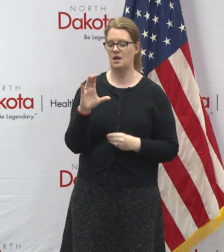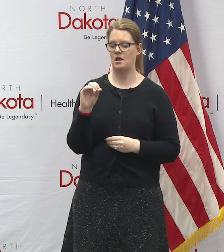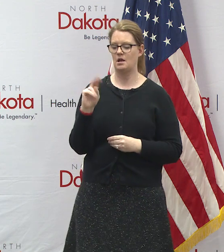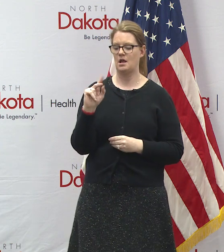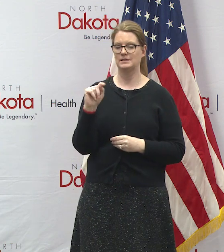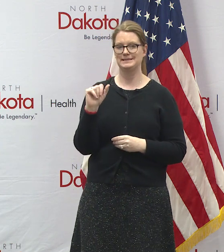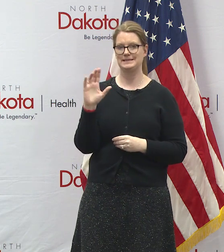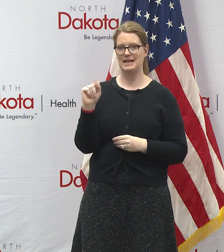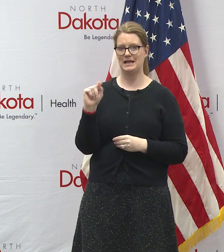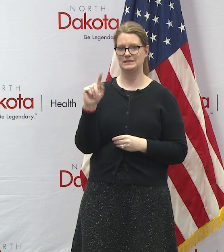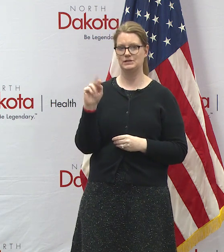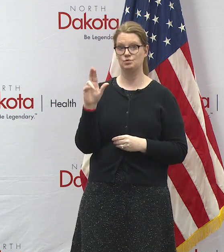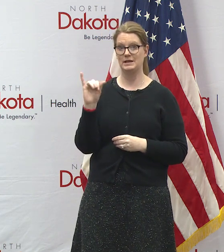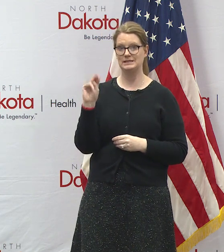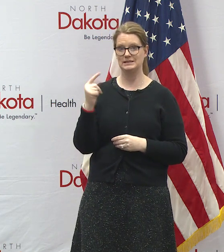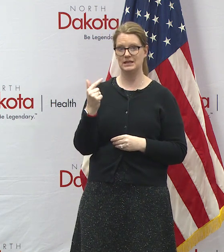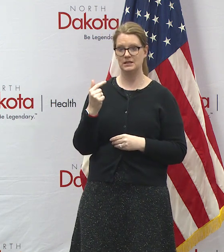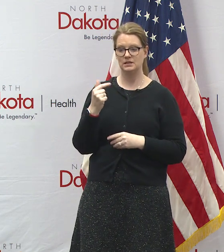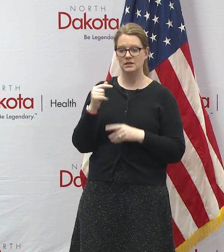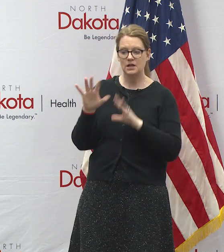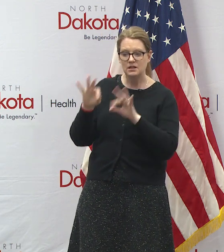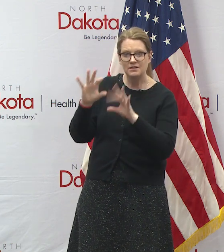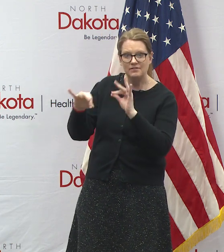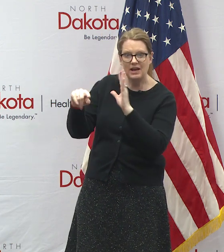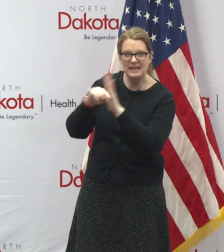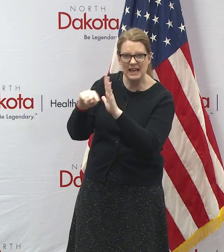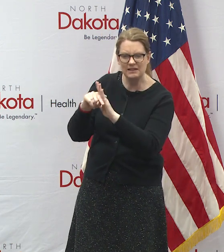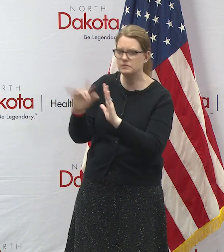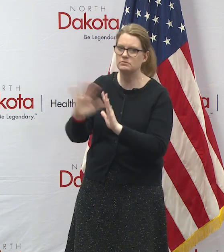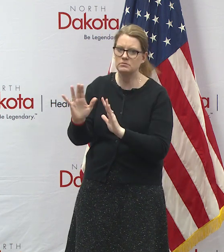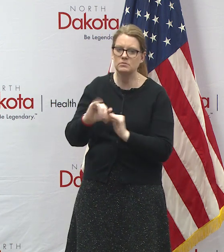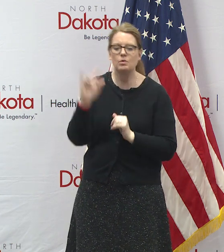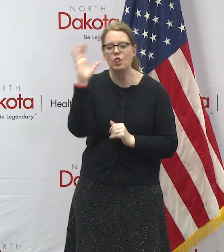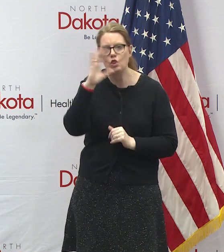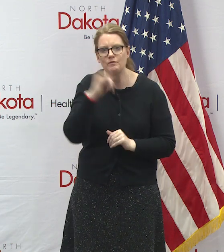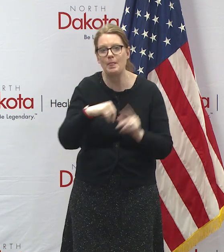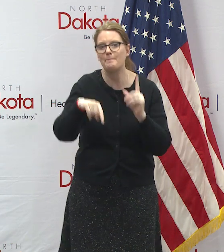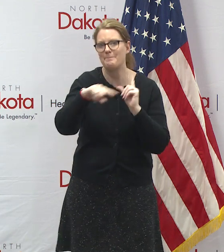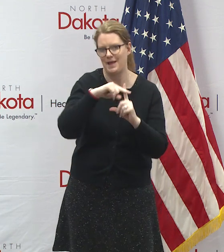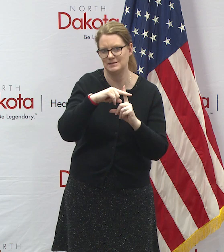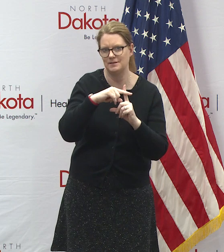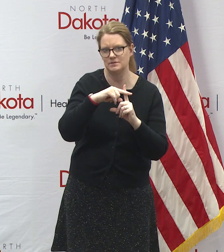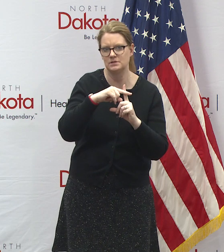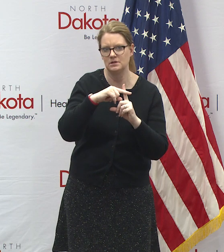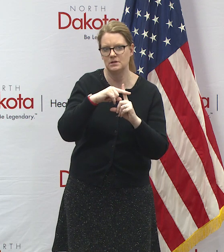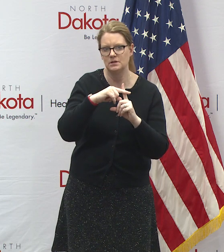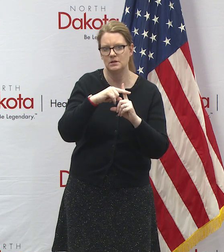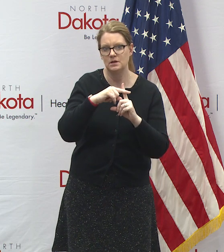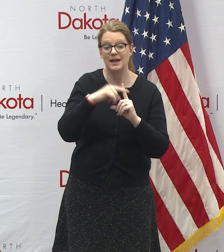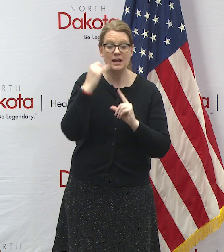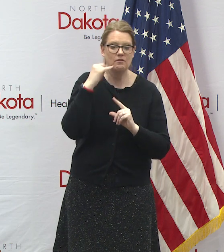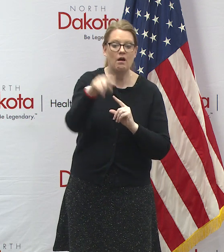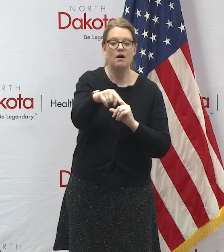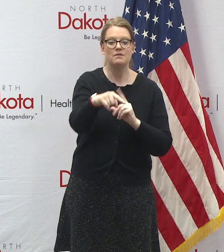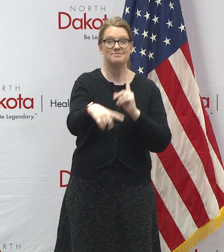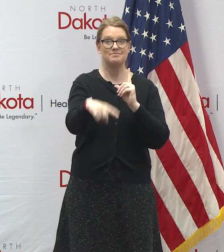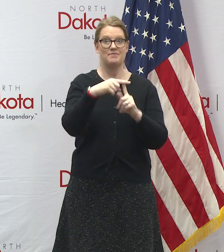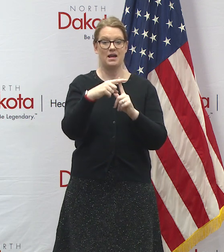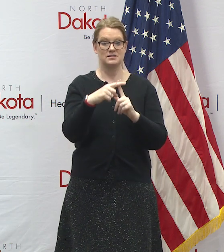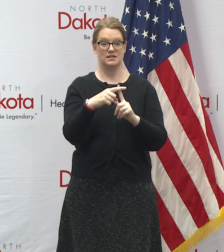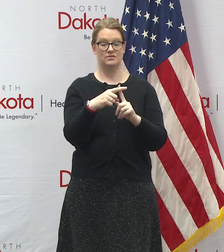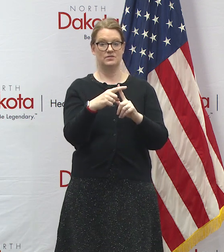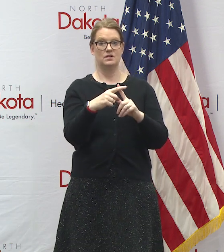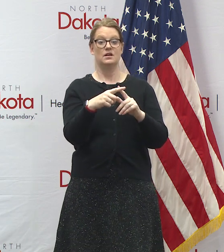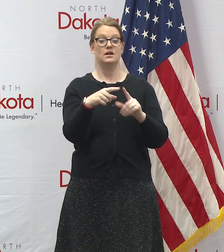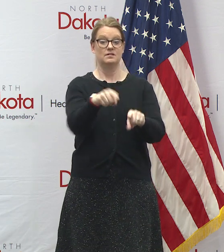Again, we're not trying to find negatives. We're trying to find the positives and when we find positives we then want to make sure that people who either